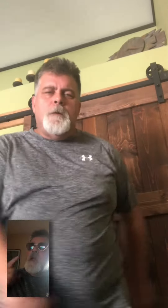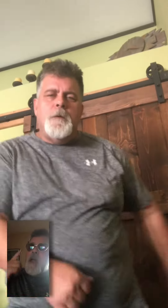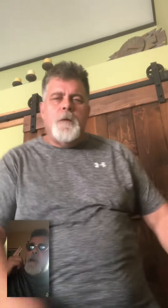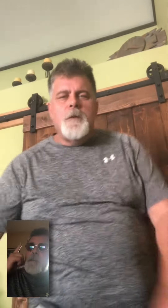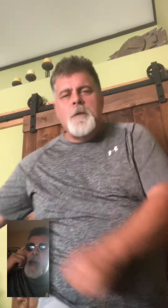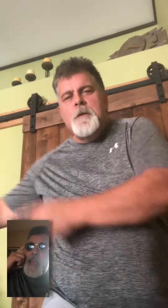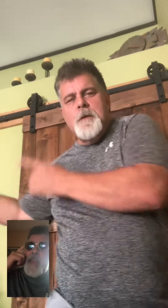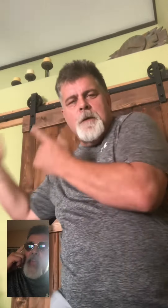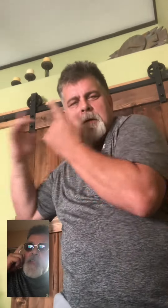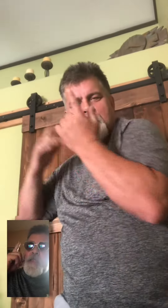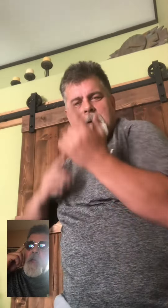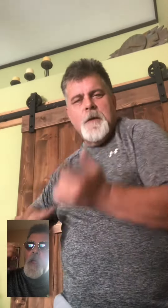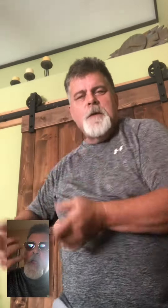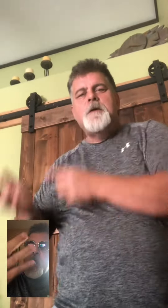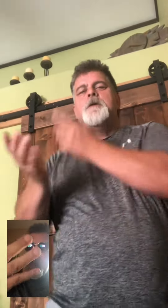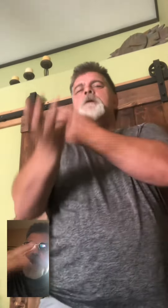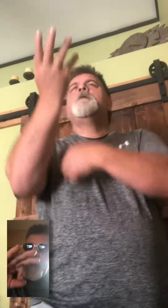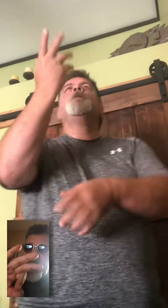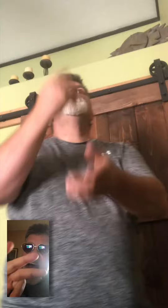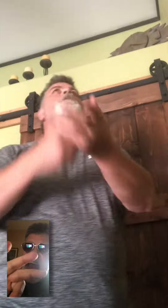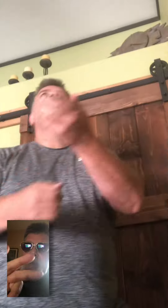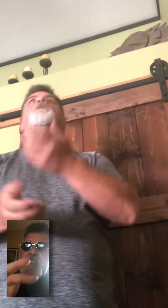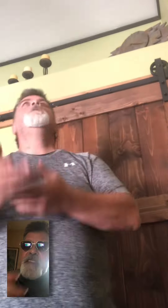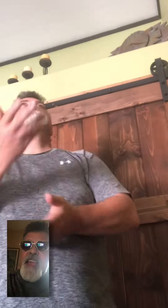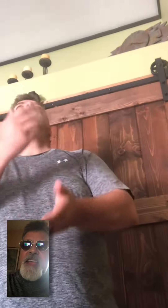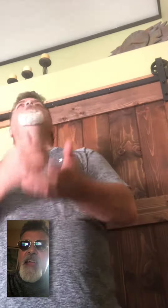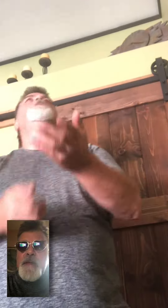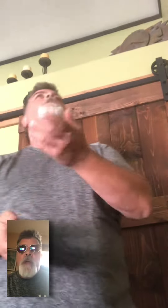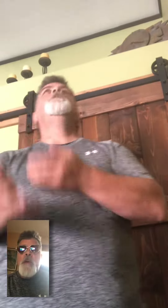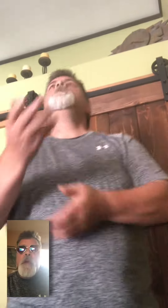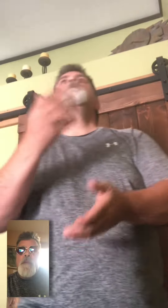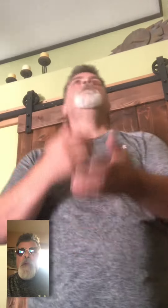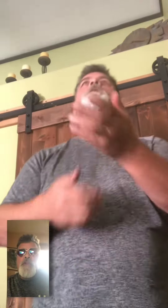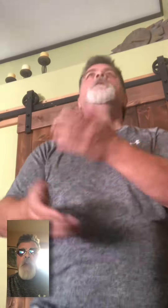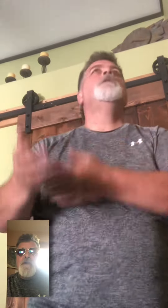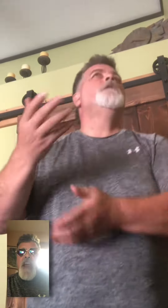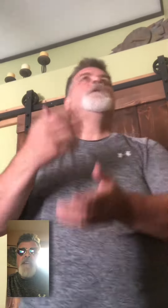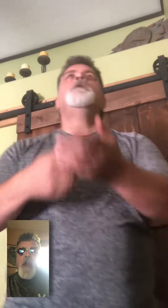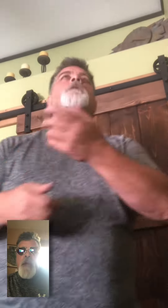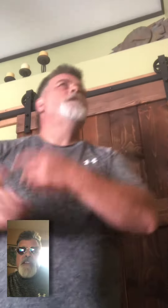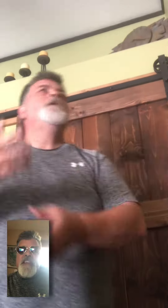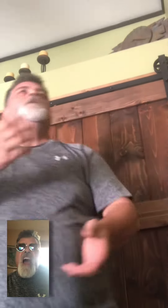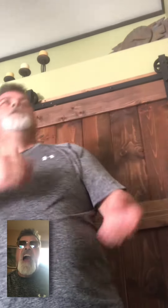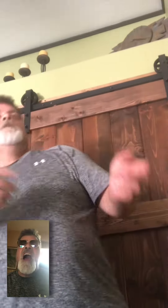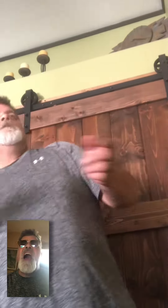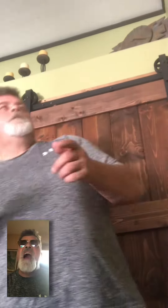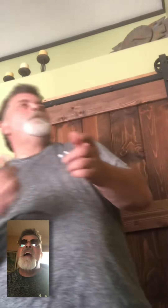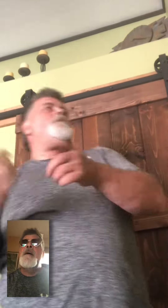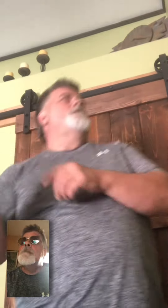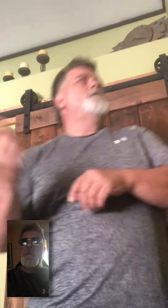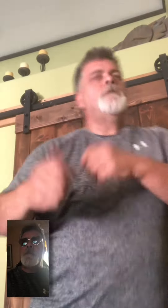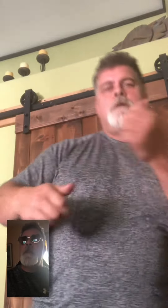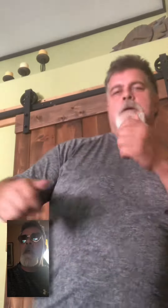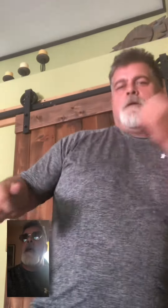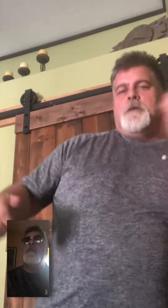I know you're on my mind like 33 times a day Our human is our favorite new song